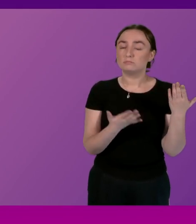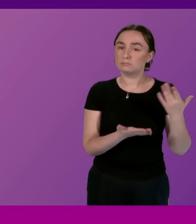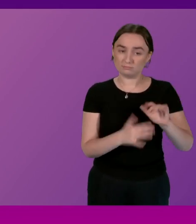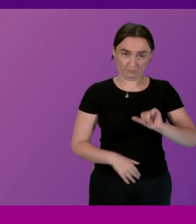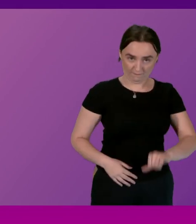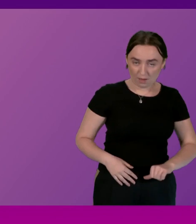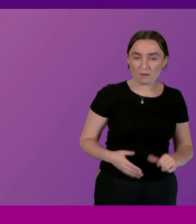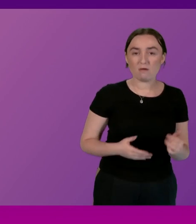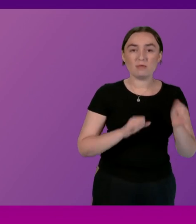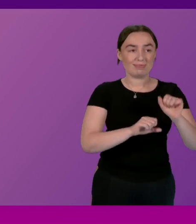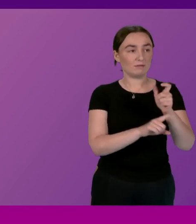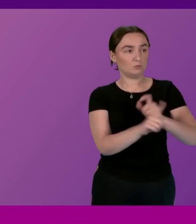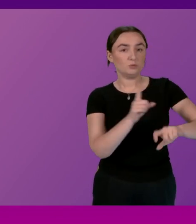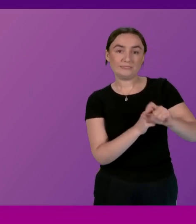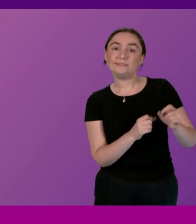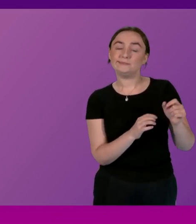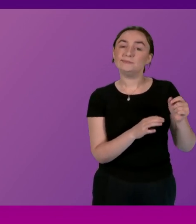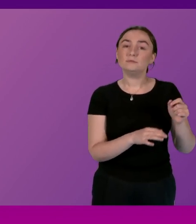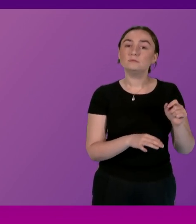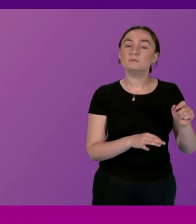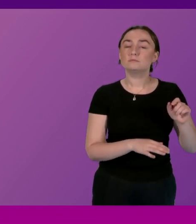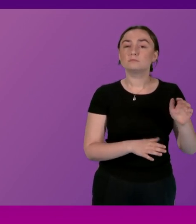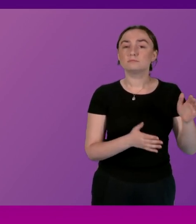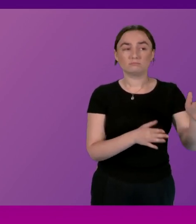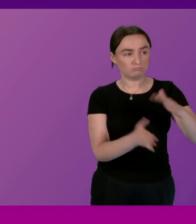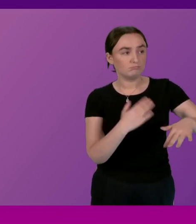farmers and those in our agricultural industries